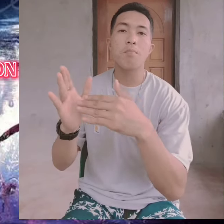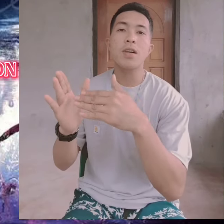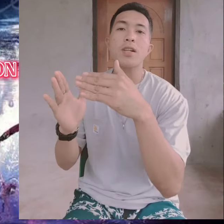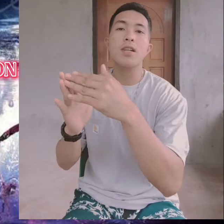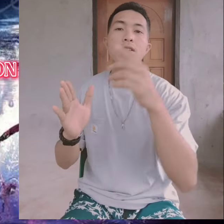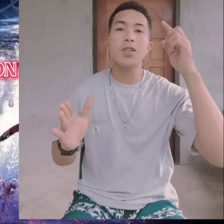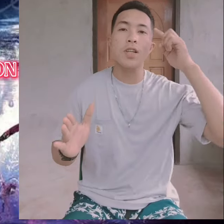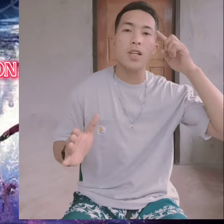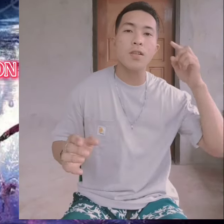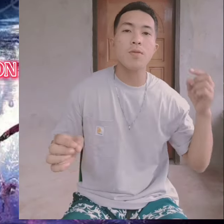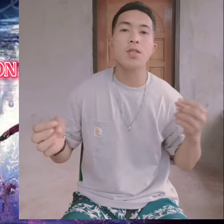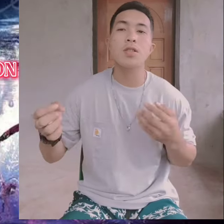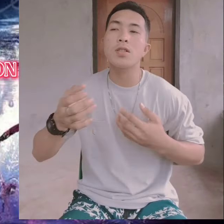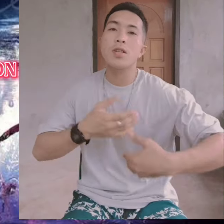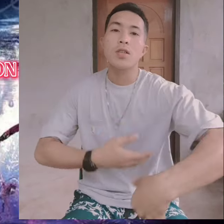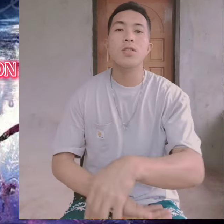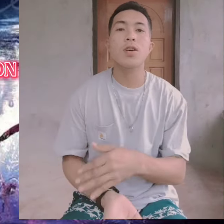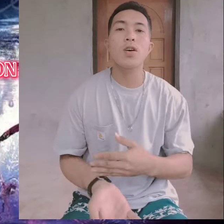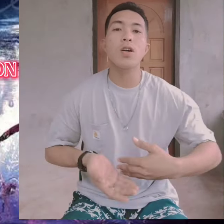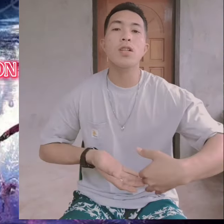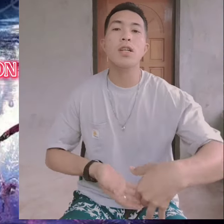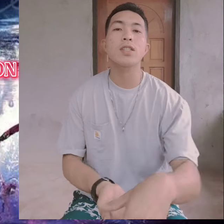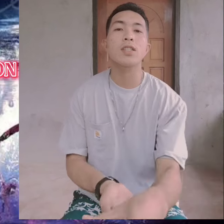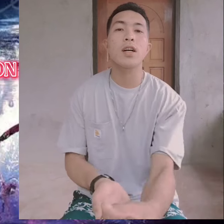dreams is all it's gonna take